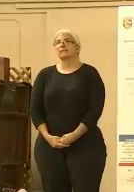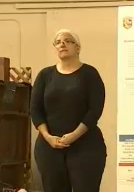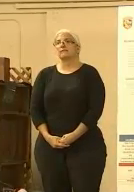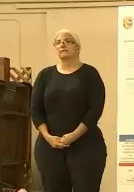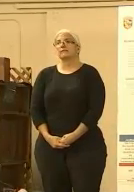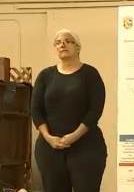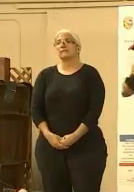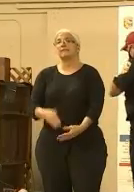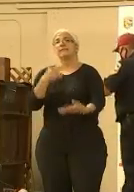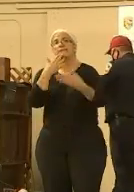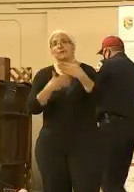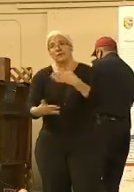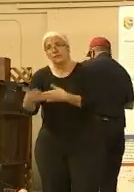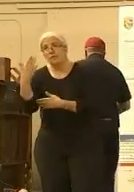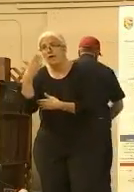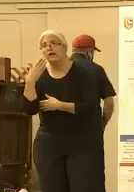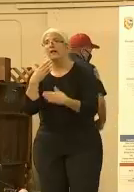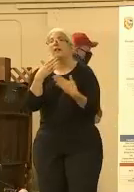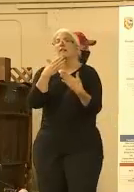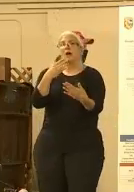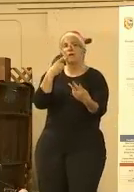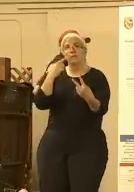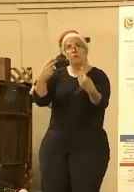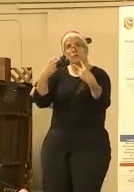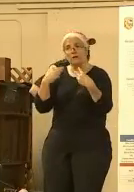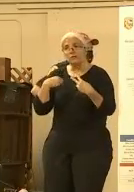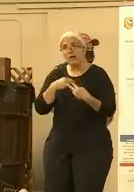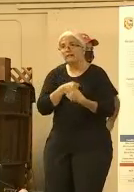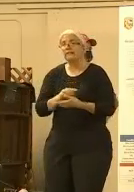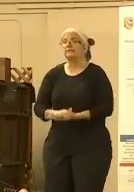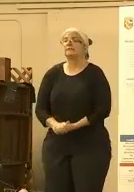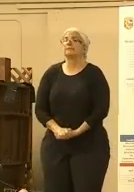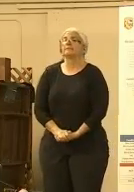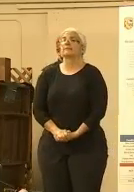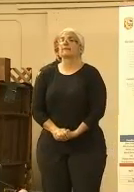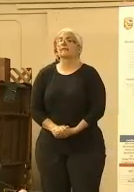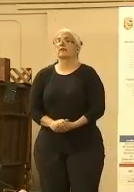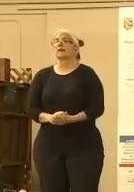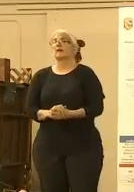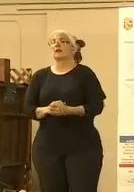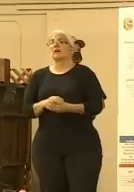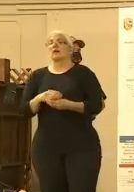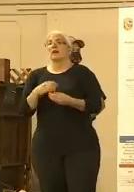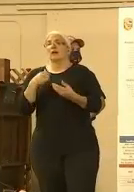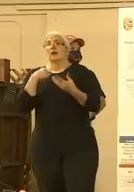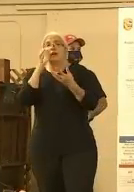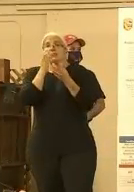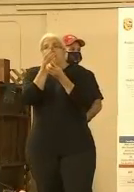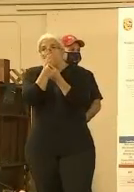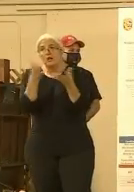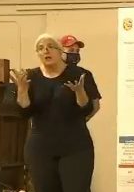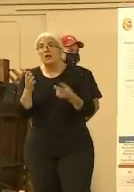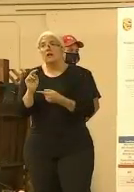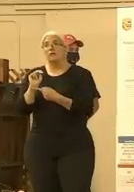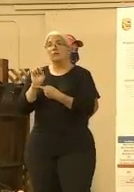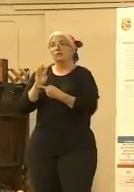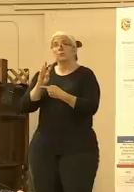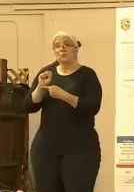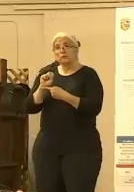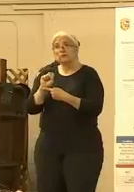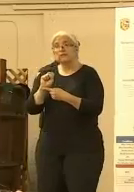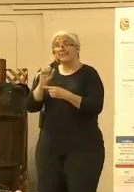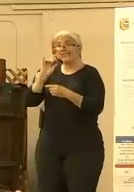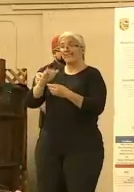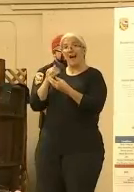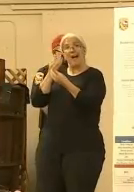Good morning, and thank you for joining us again. These news briefings we're doing and these press conferences are very important to get information out, so I appreciate everybody that's